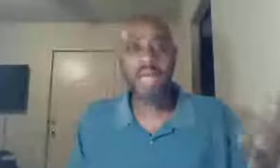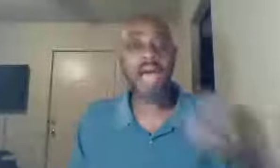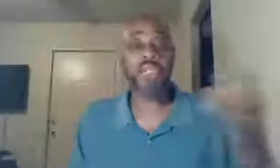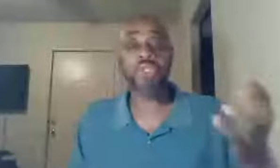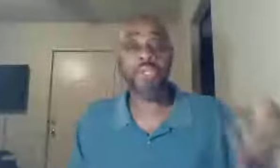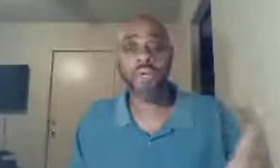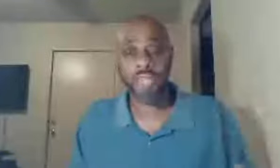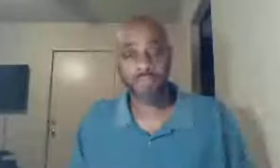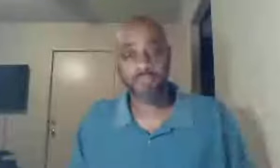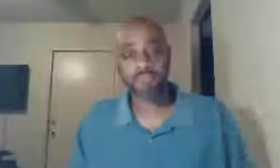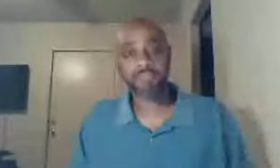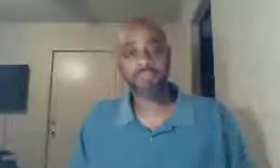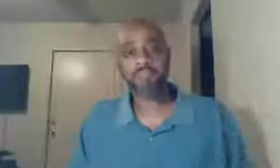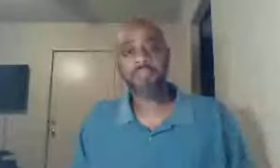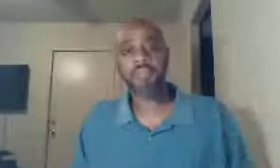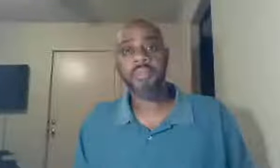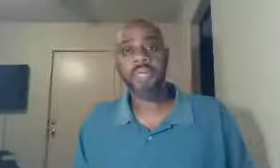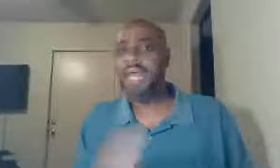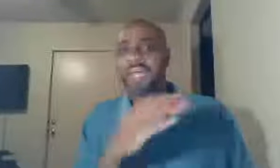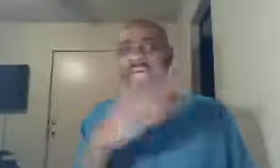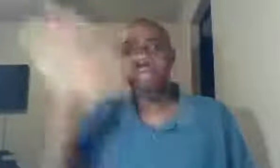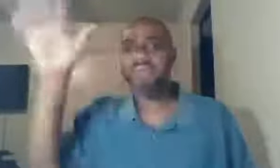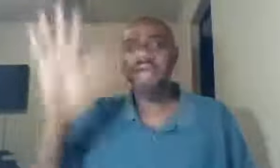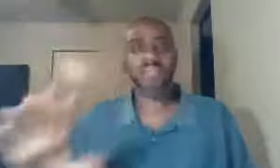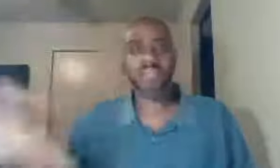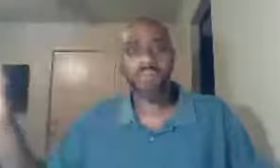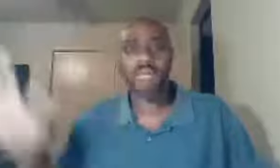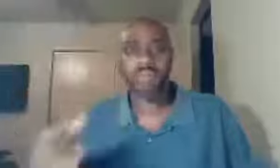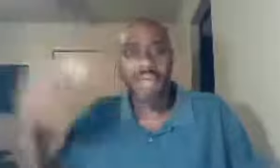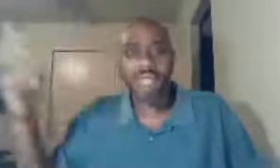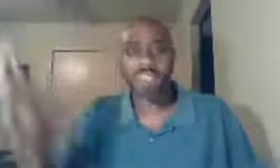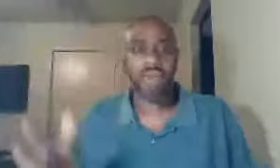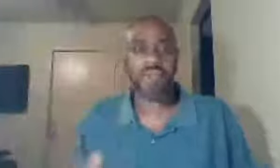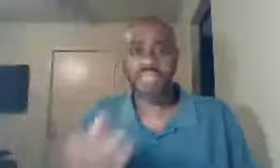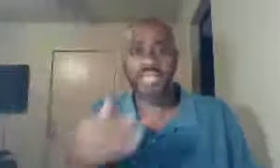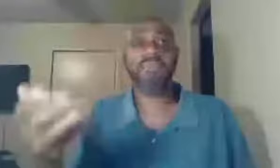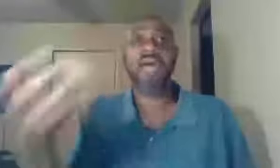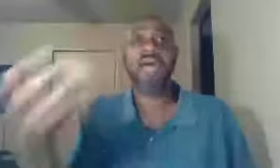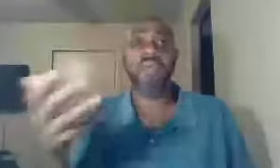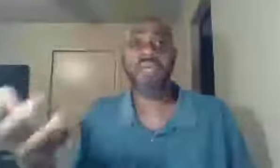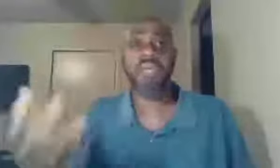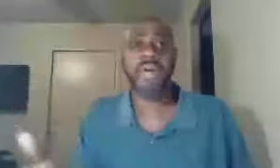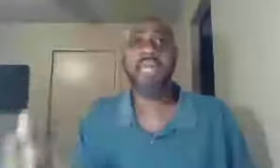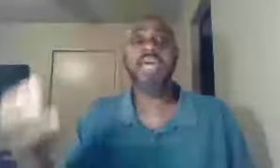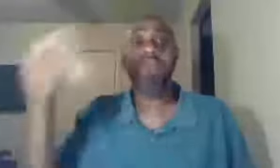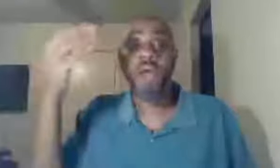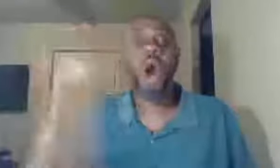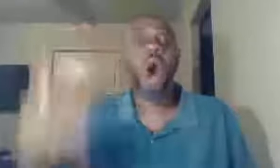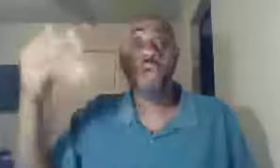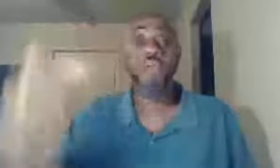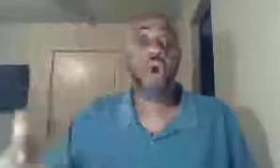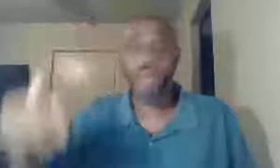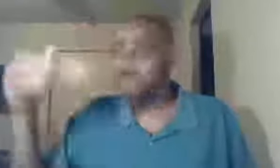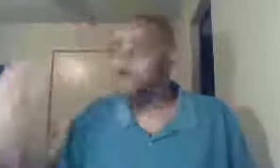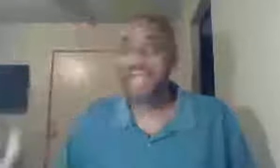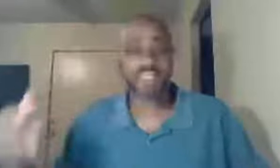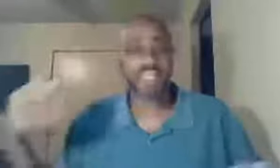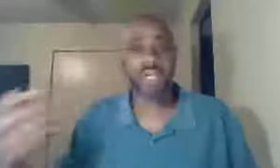how could you do it, I even got into homosexuality, and all those things, but how can we do it, if we're ongoing, practicing on a